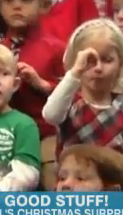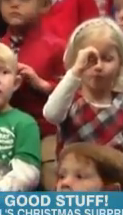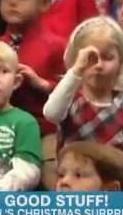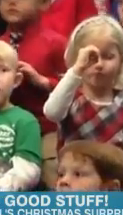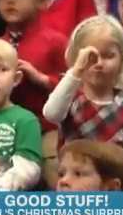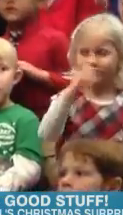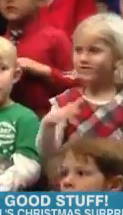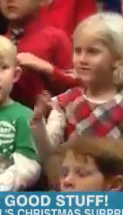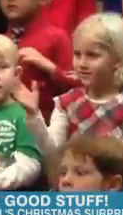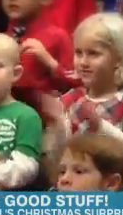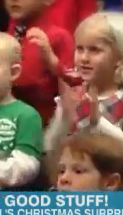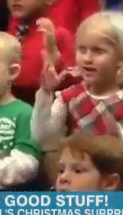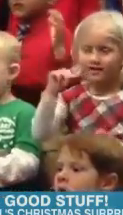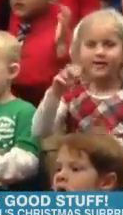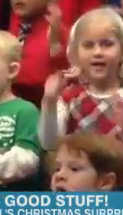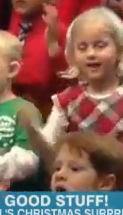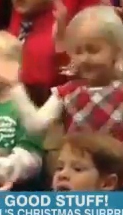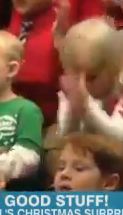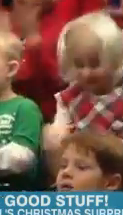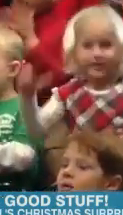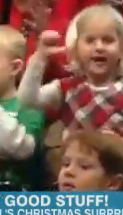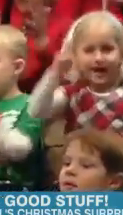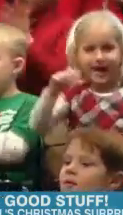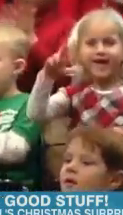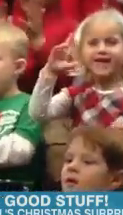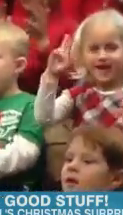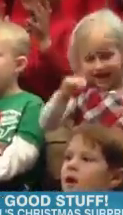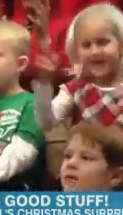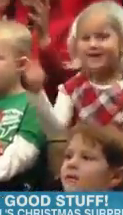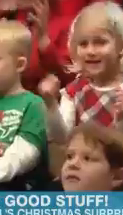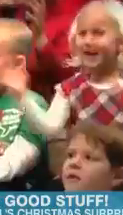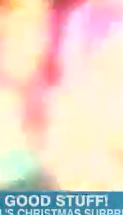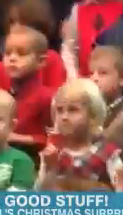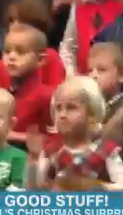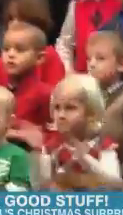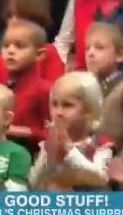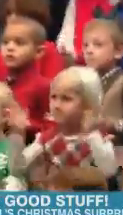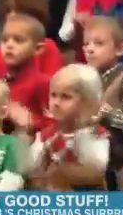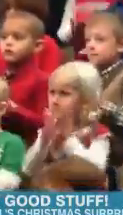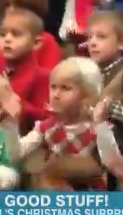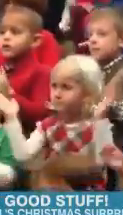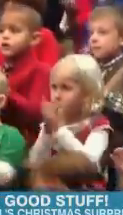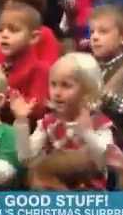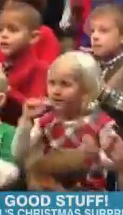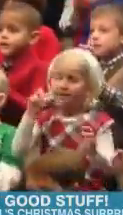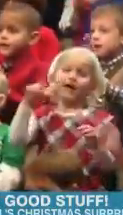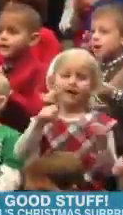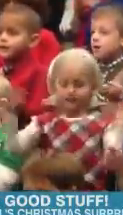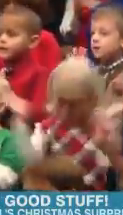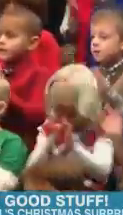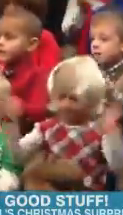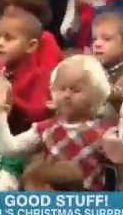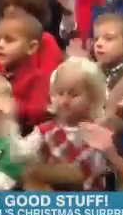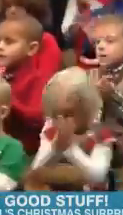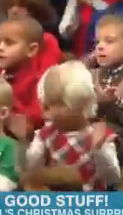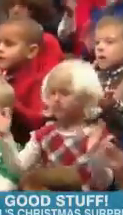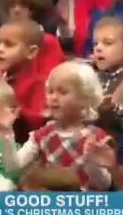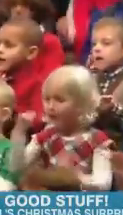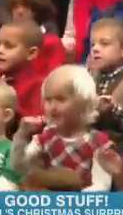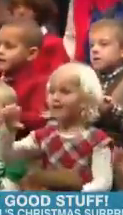make them happy at just five years old. If that's not the good stuff, I don't know what is. They have a very special little girl and a lot to